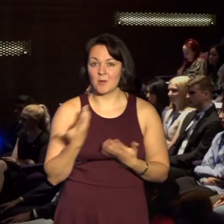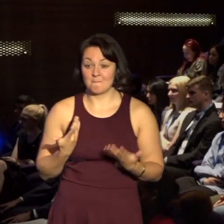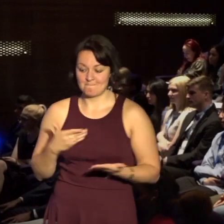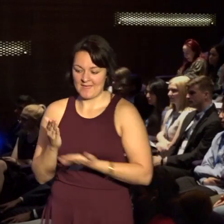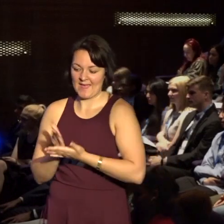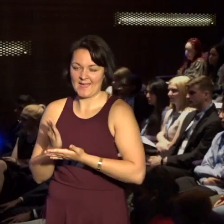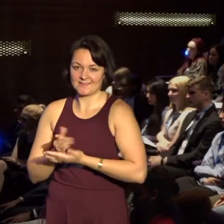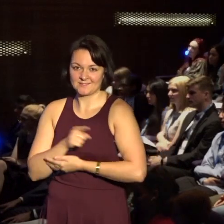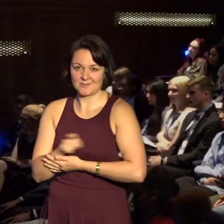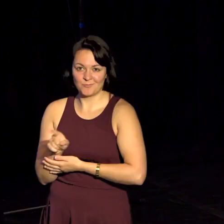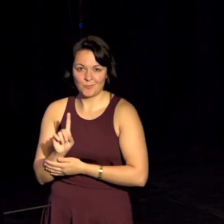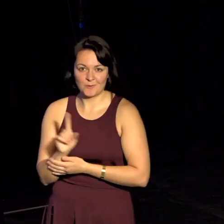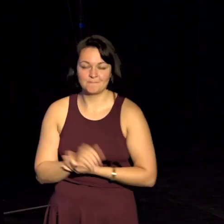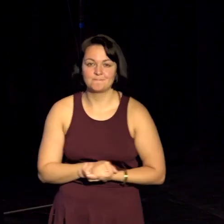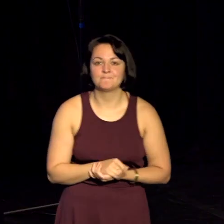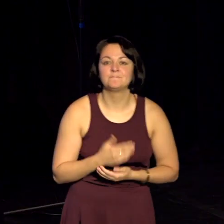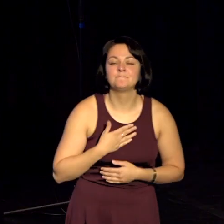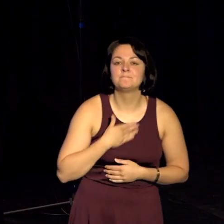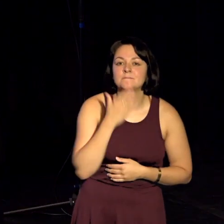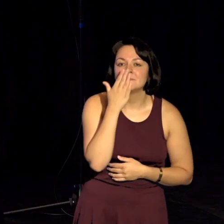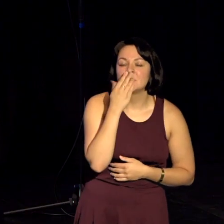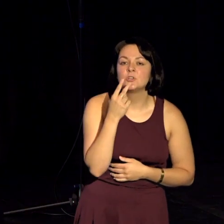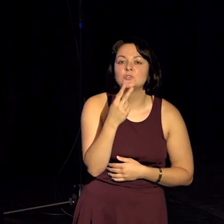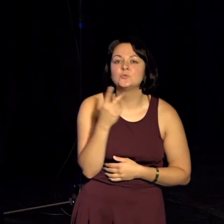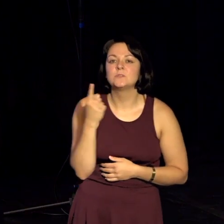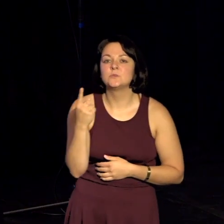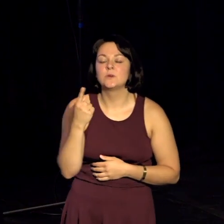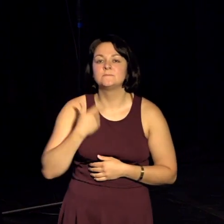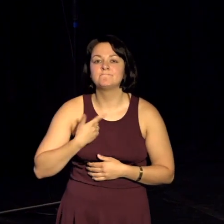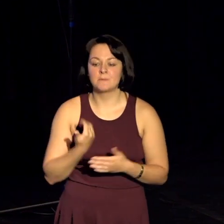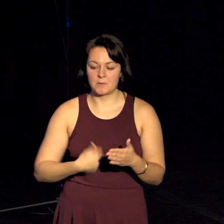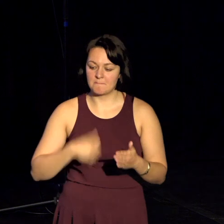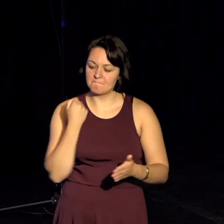So I was 21 when I was injured by somebody who was drinking and driving.